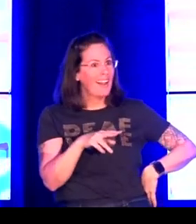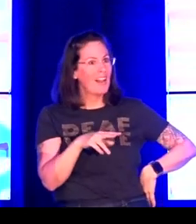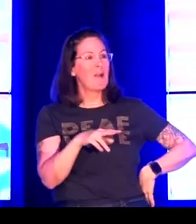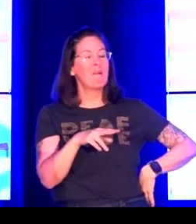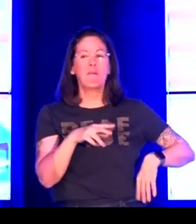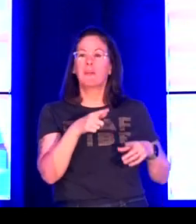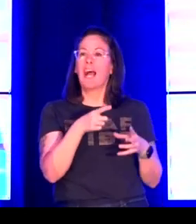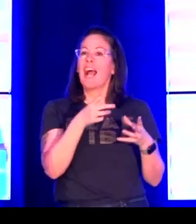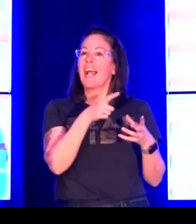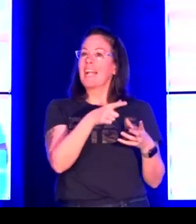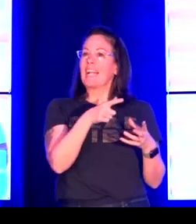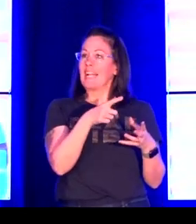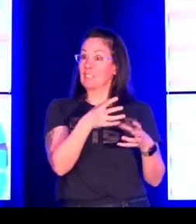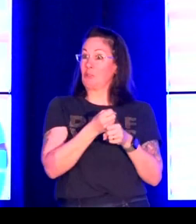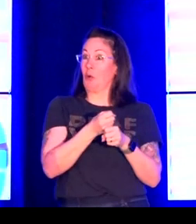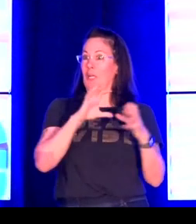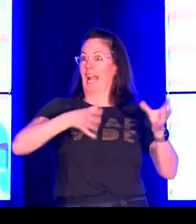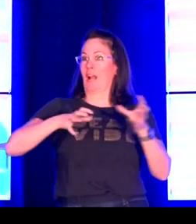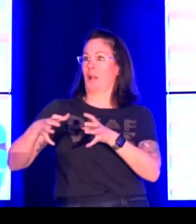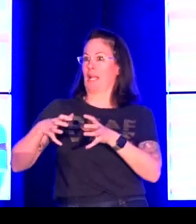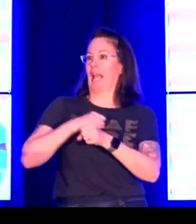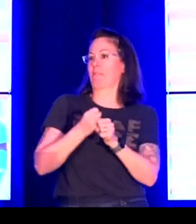And he said, I am a little bit brown.